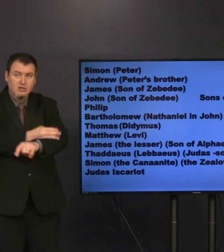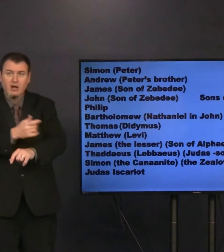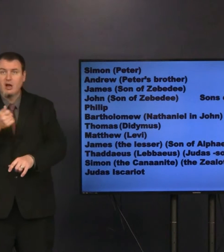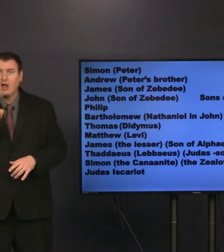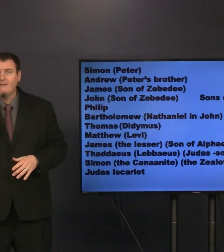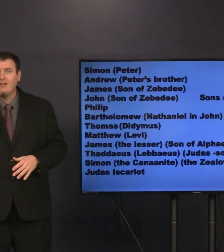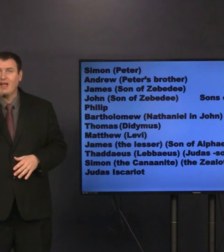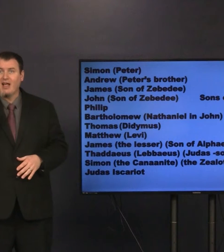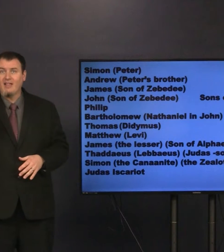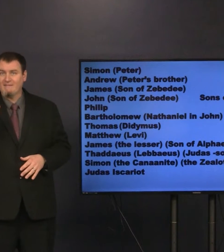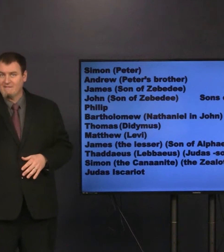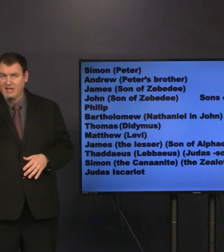Son of Alpheus.